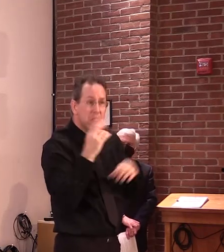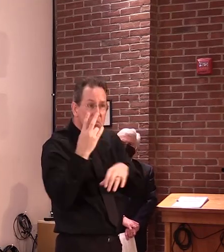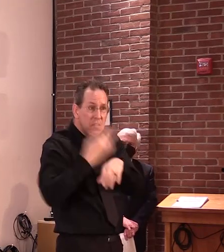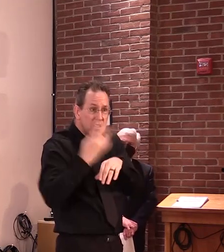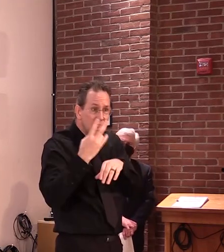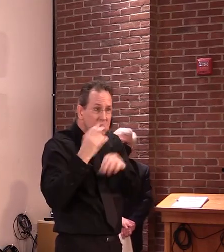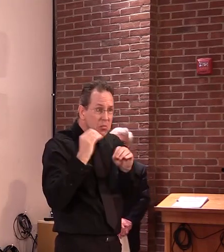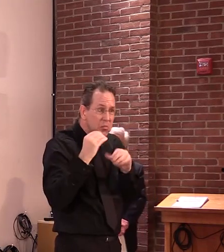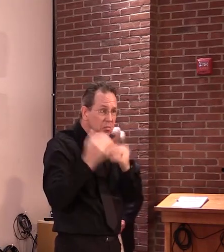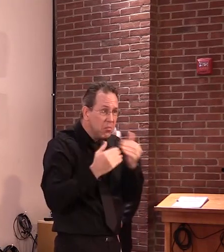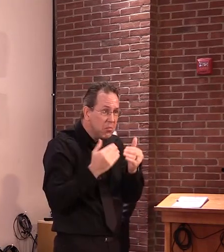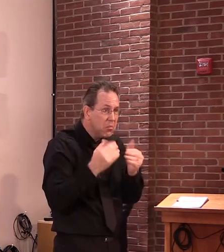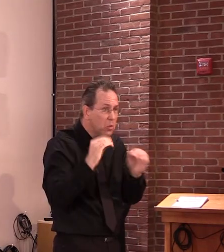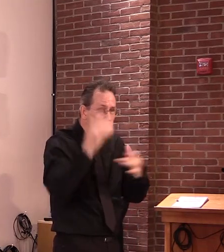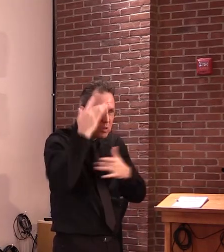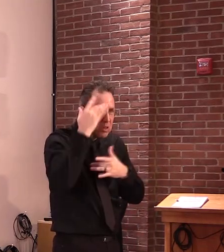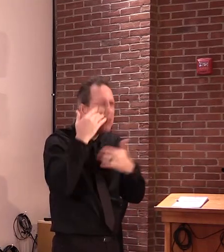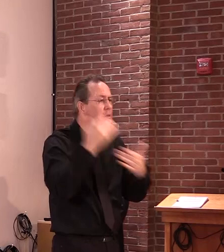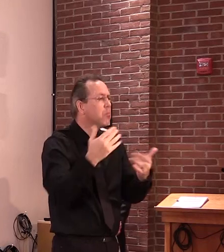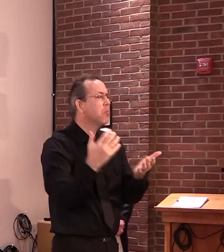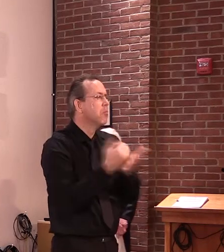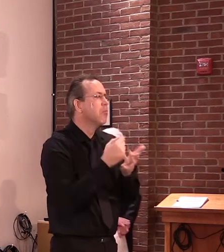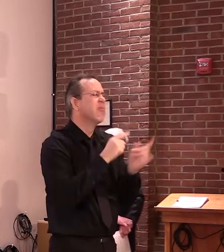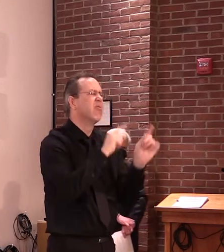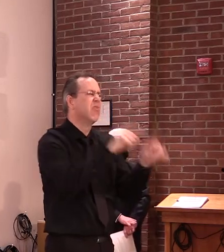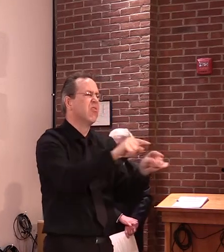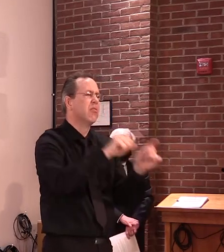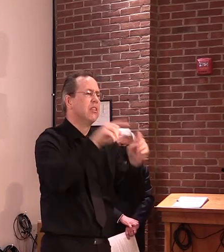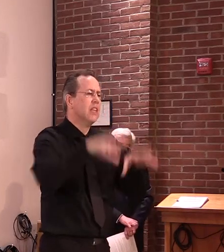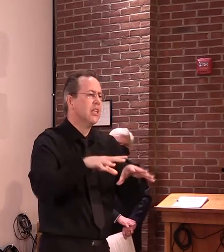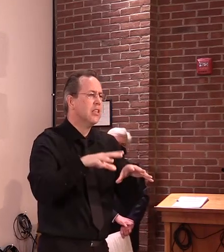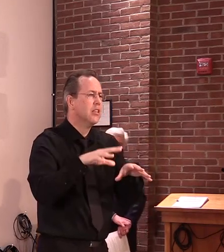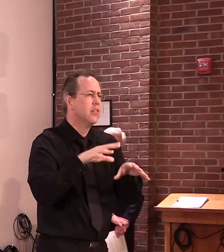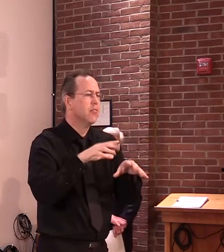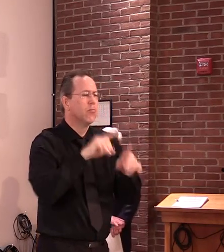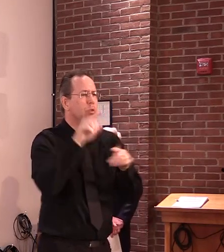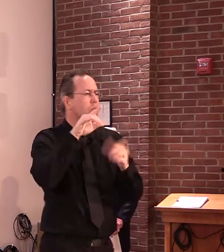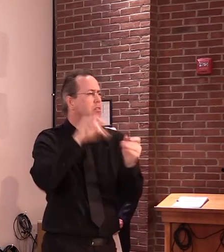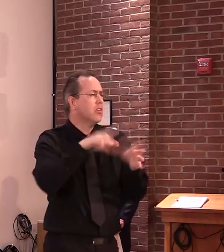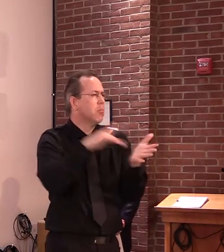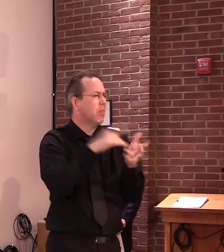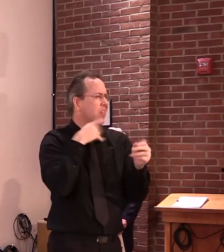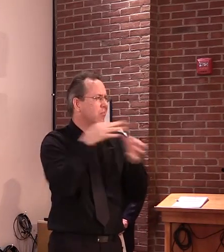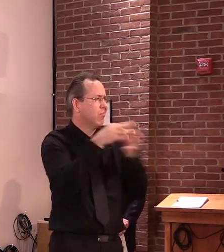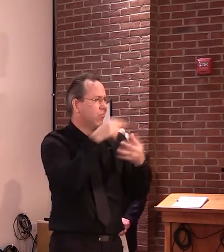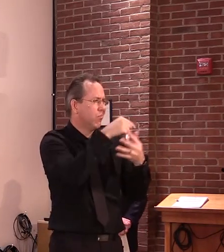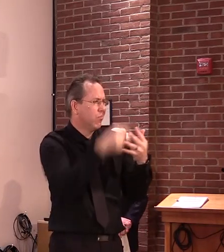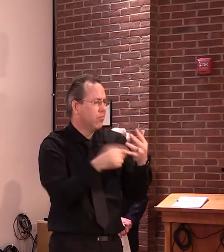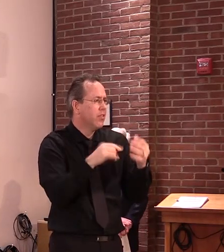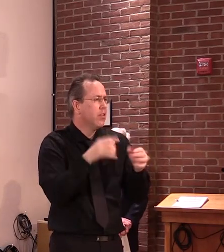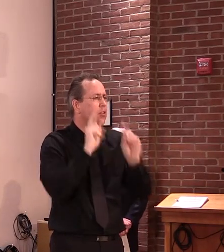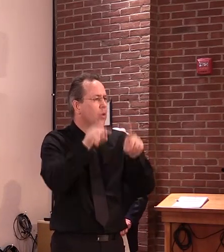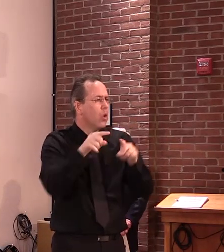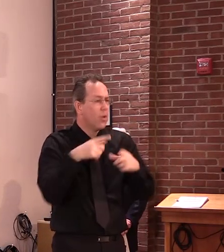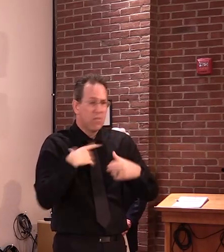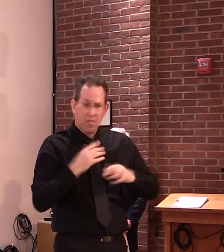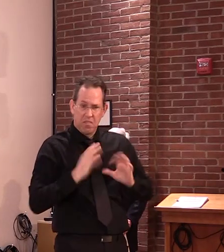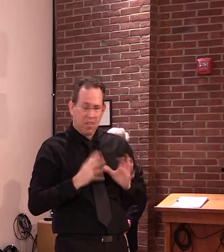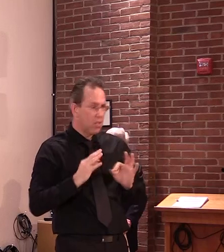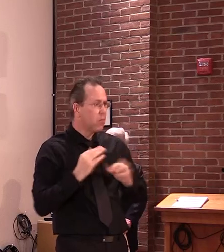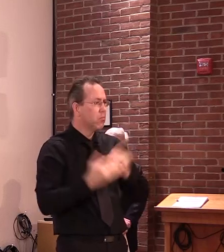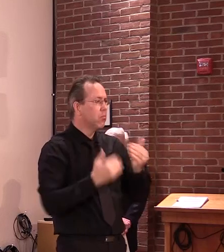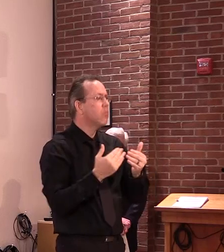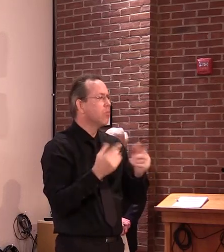them to be tested at one of these pop-up sites. And if their test is negative, they will be free to end their